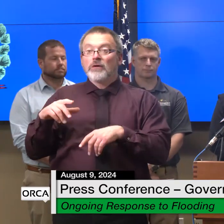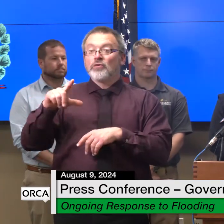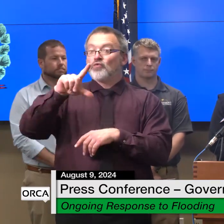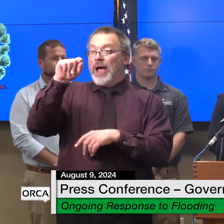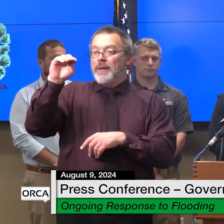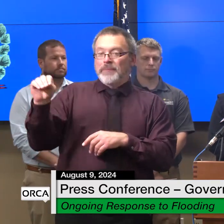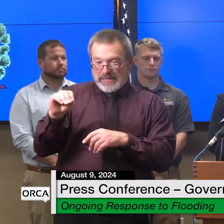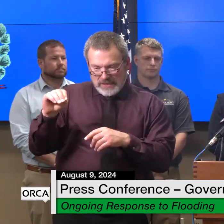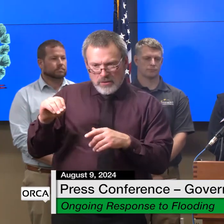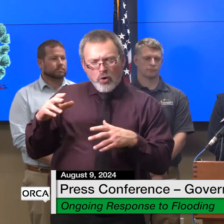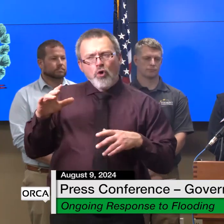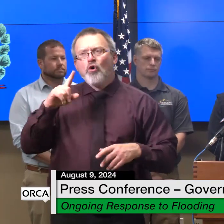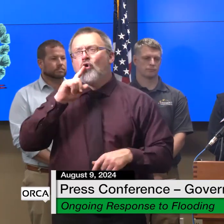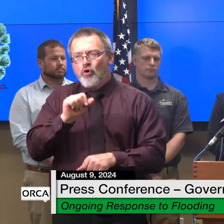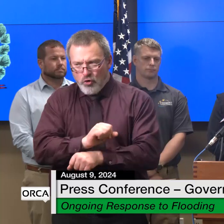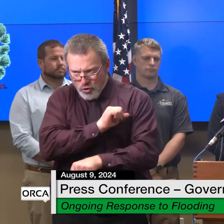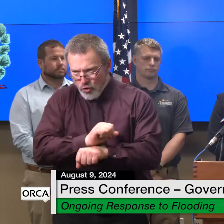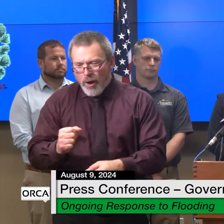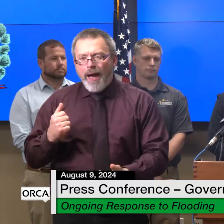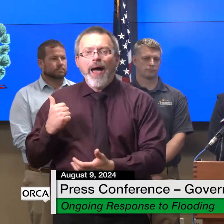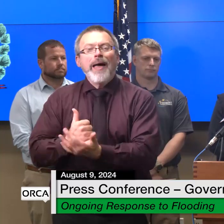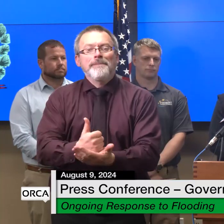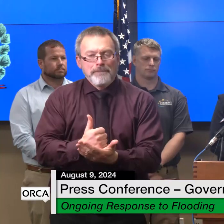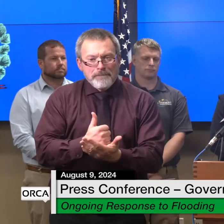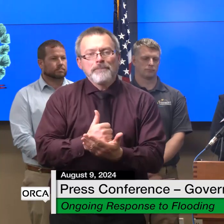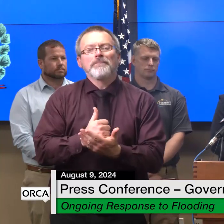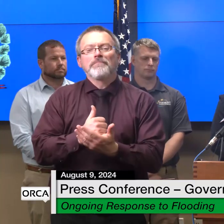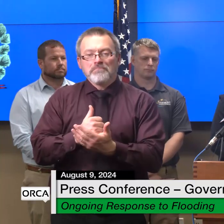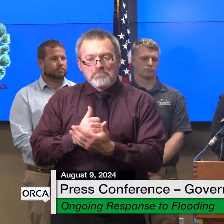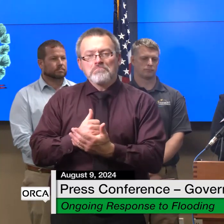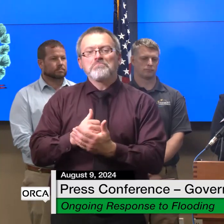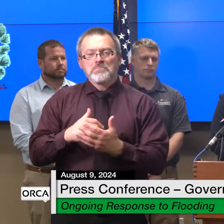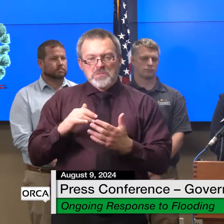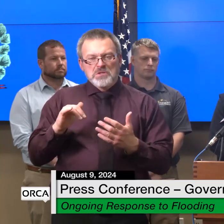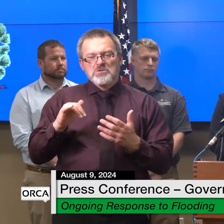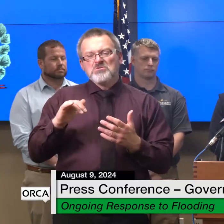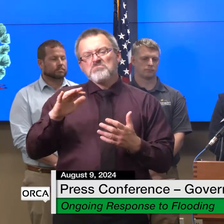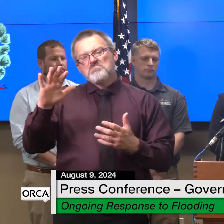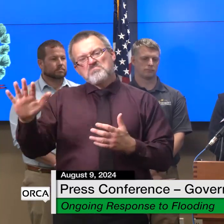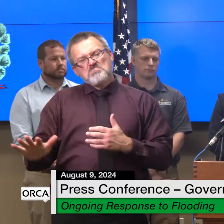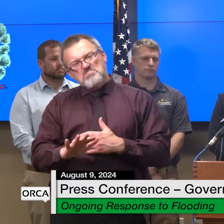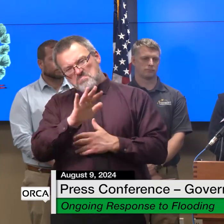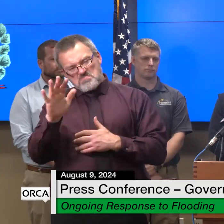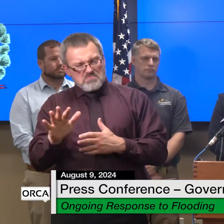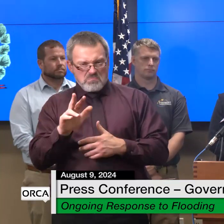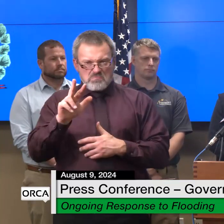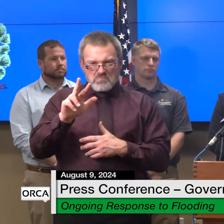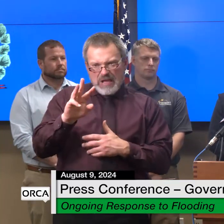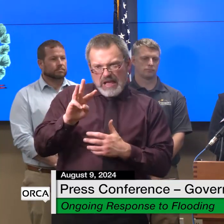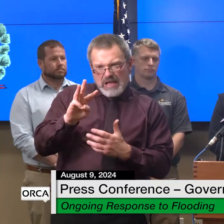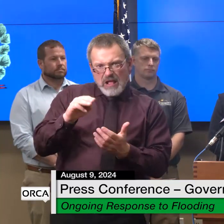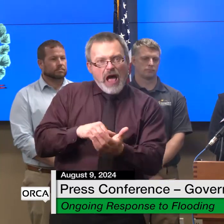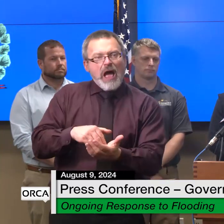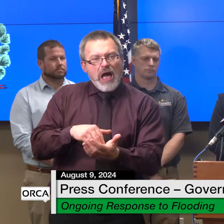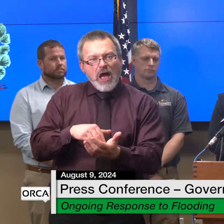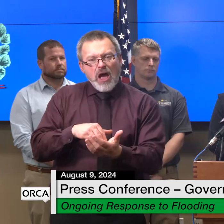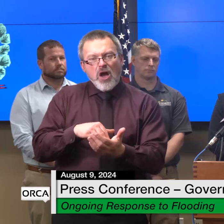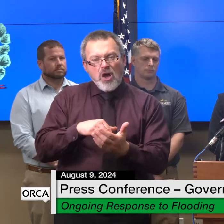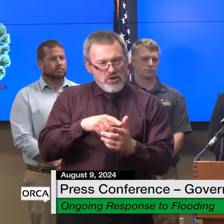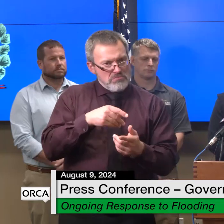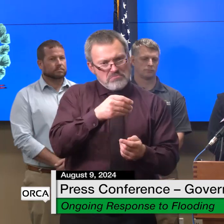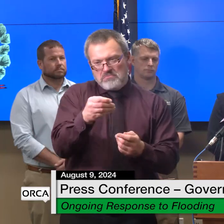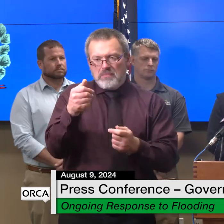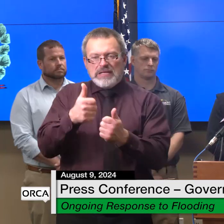with an average grant of 36 500 dollars now b gap is set to help more